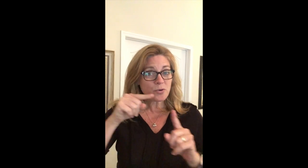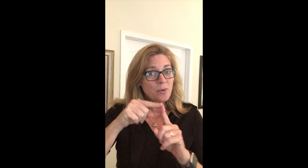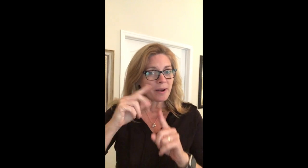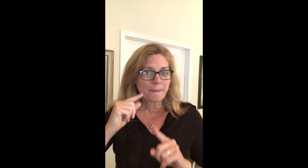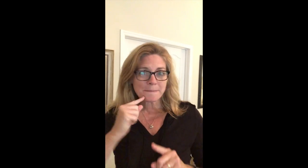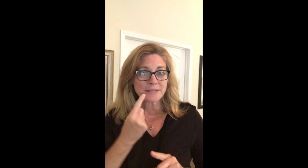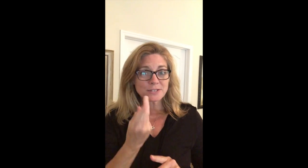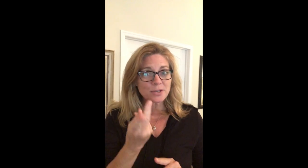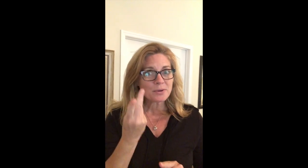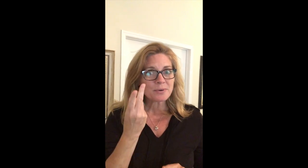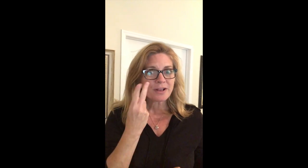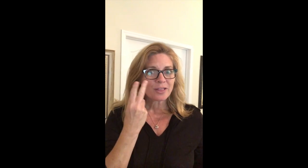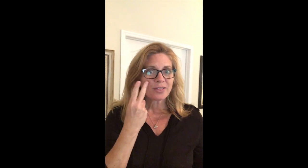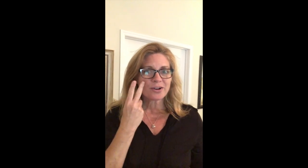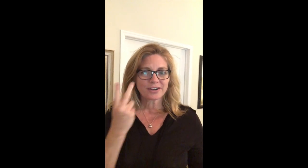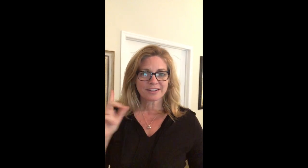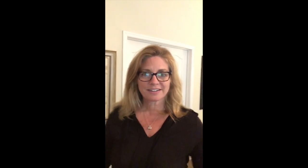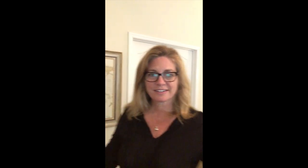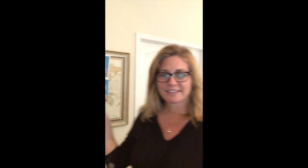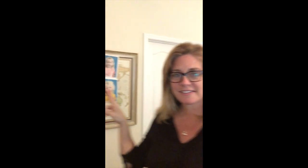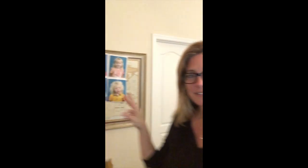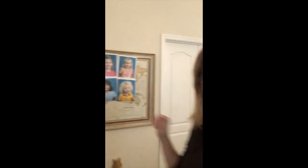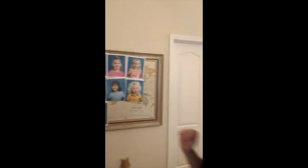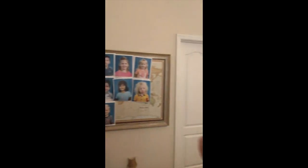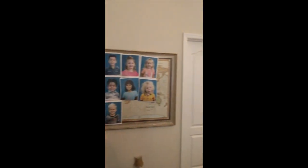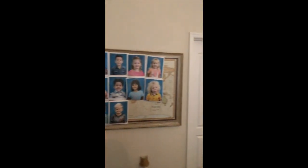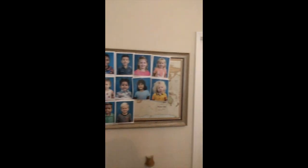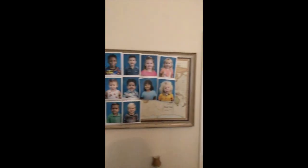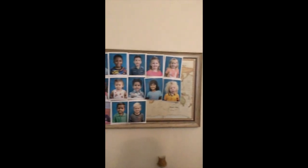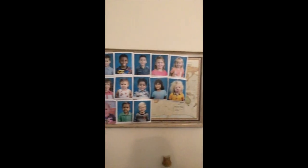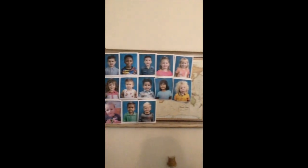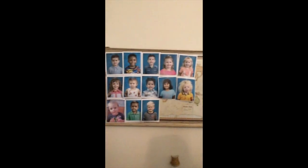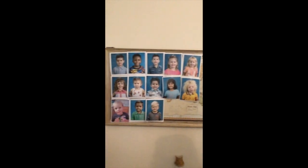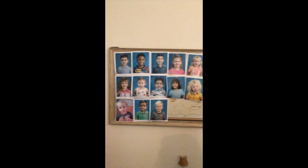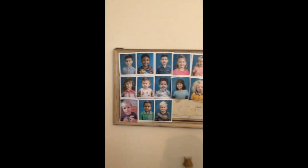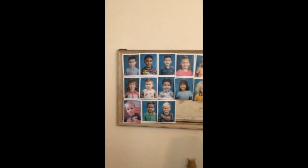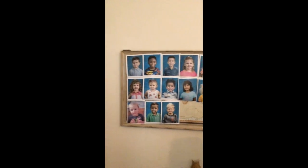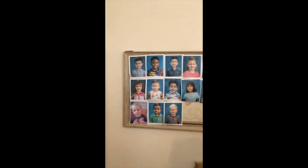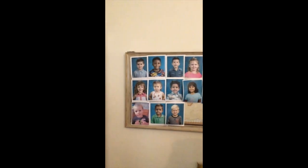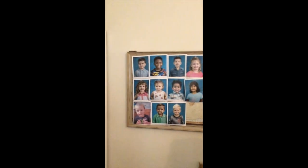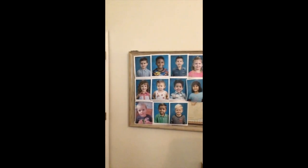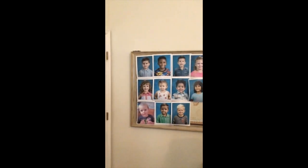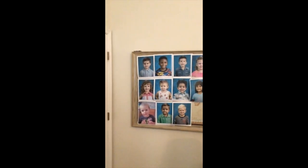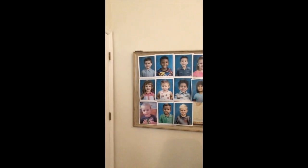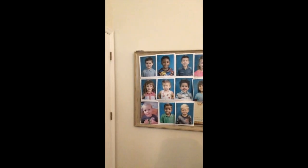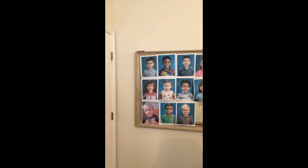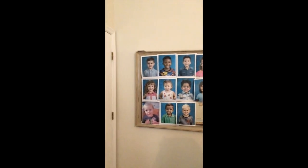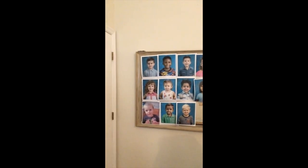when I miss you? Look. Dawn points to a wall with pictures of students on it.